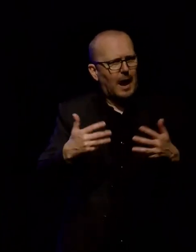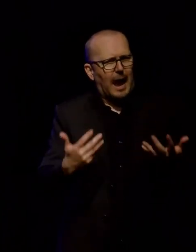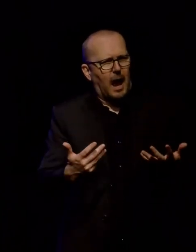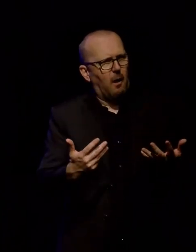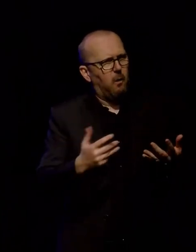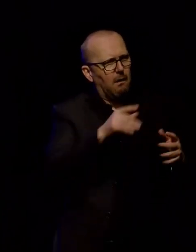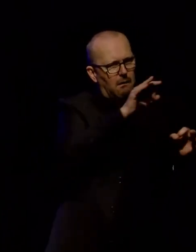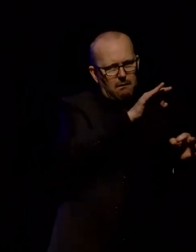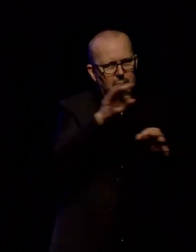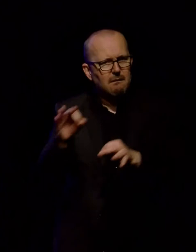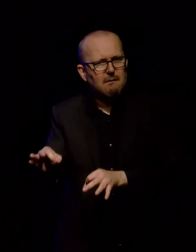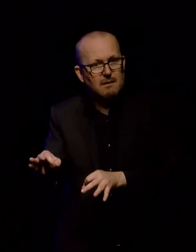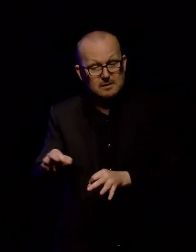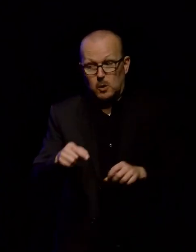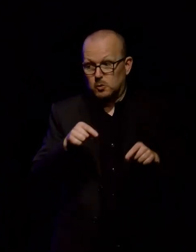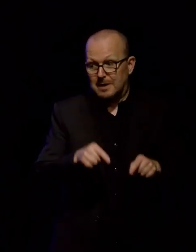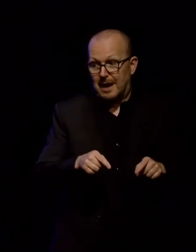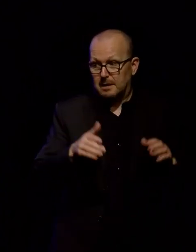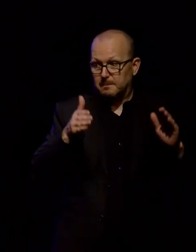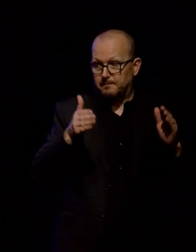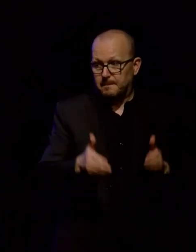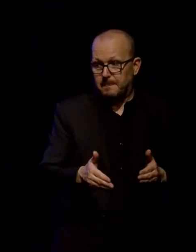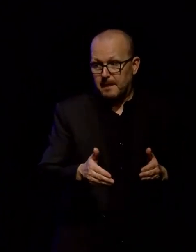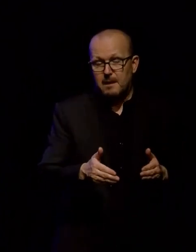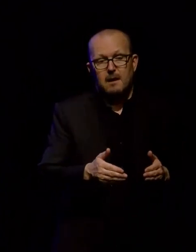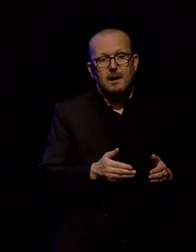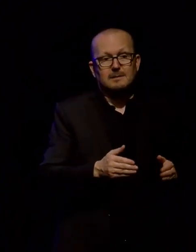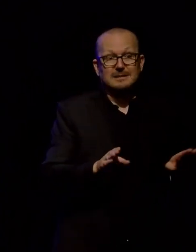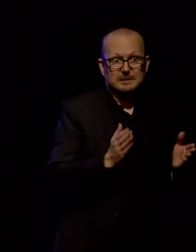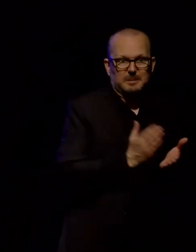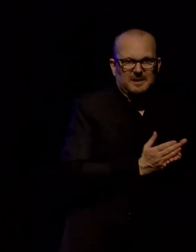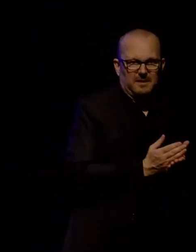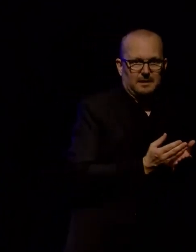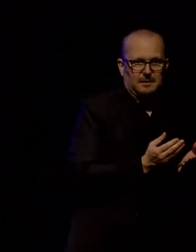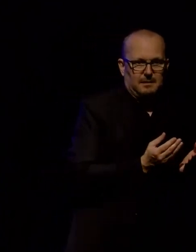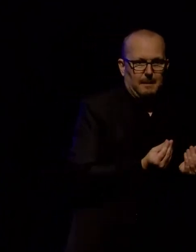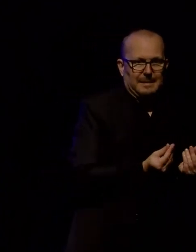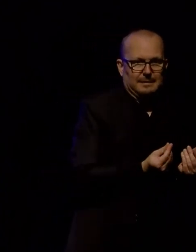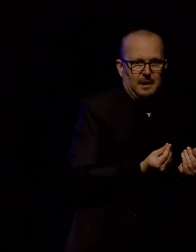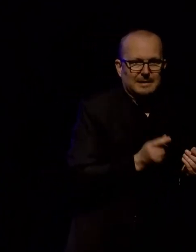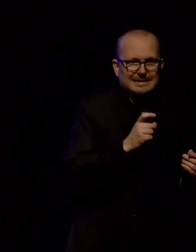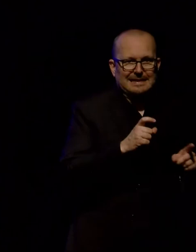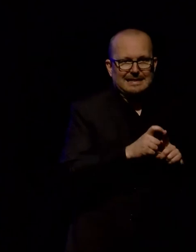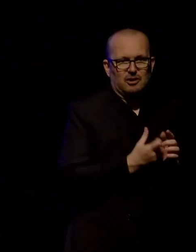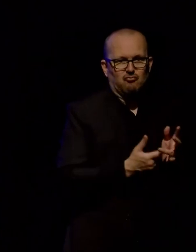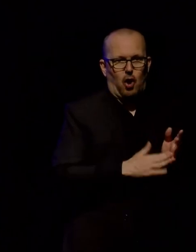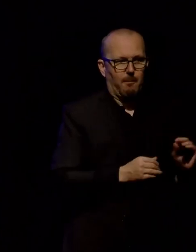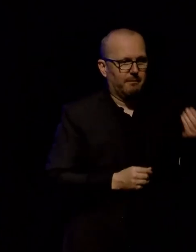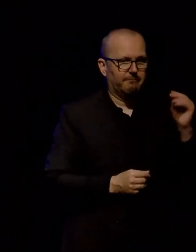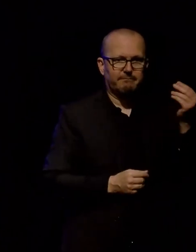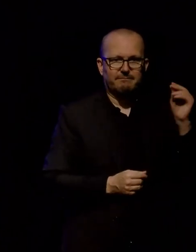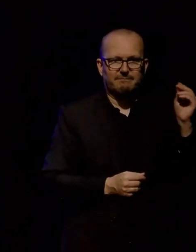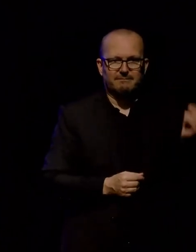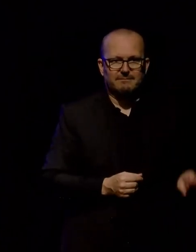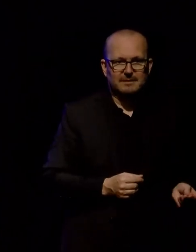of a very specific kind, or material from a very specific kind of media carrier, CD-ROMs. So it's a wild ride and I'm